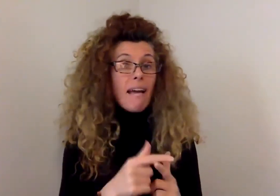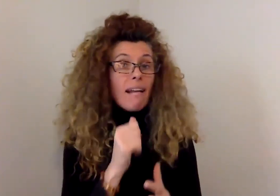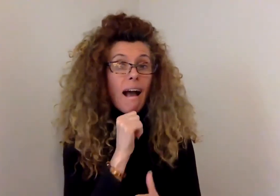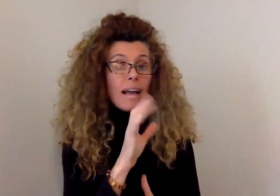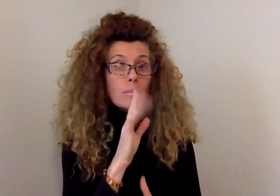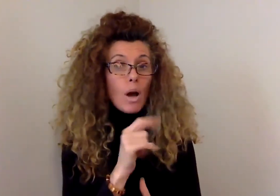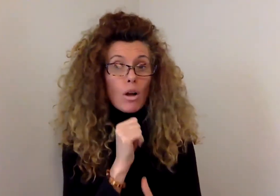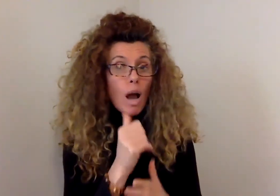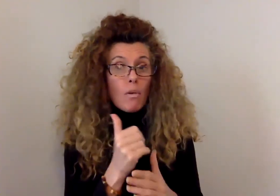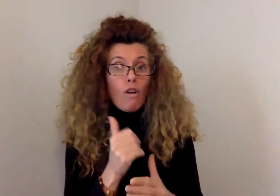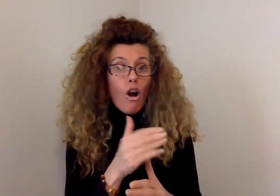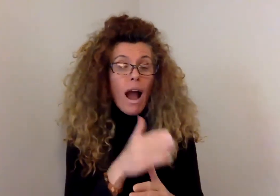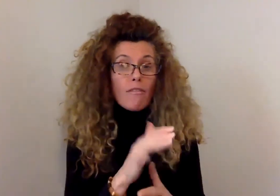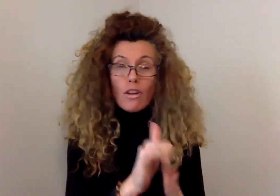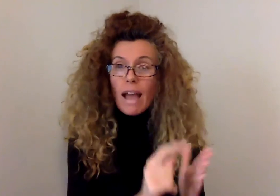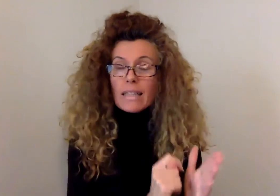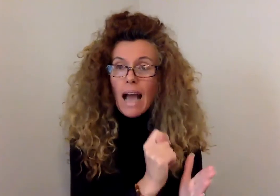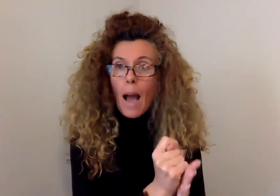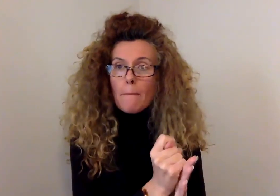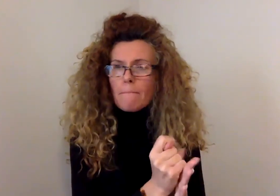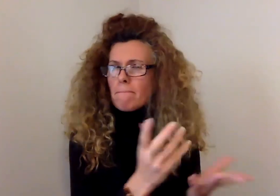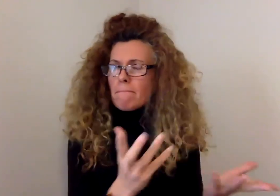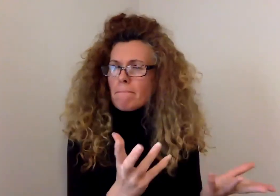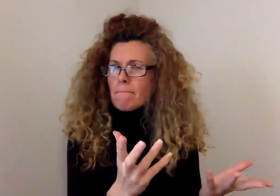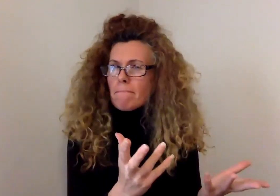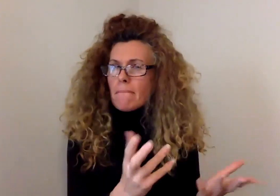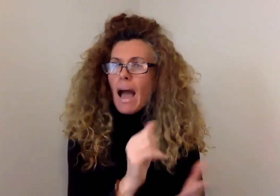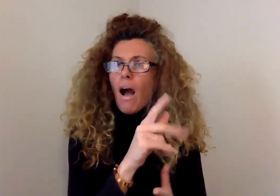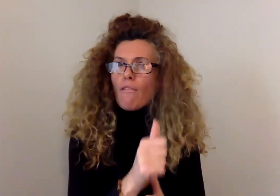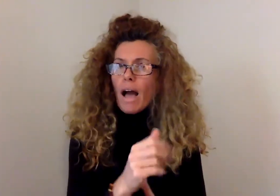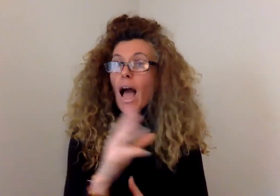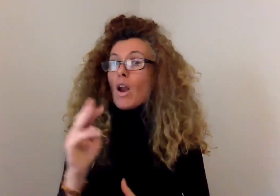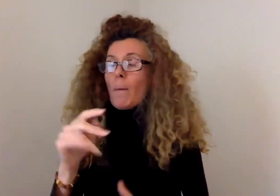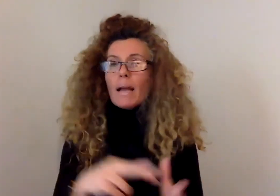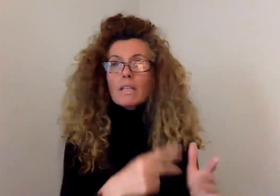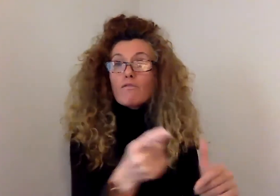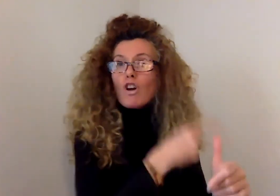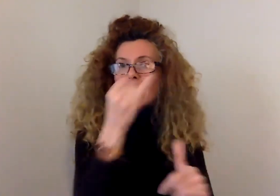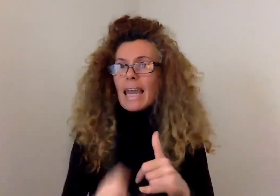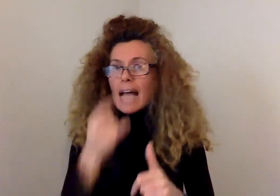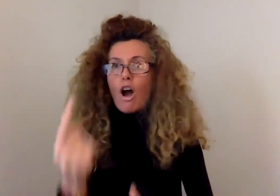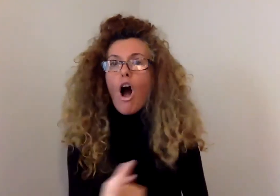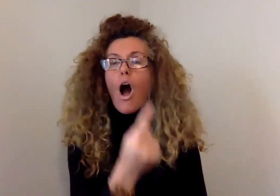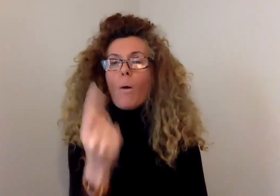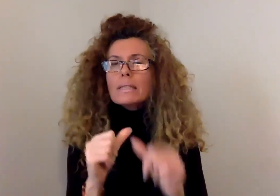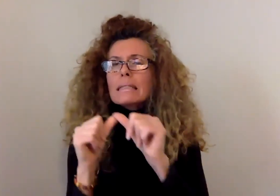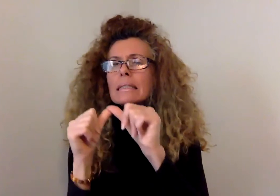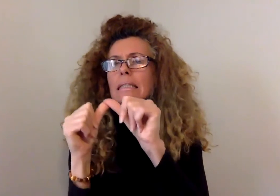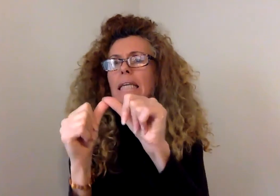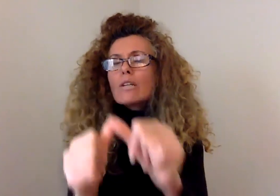Alpha and Omega means first and last, always, continually present, never absent from the beginning